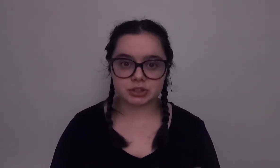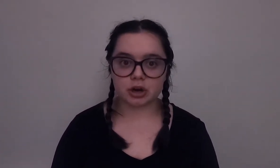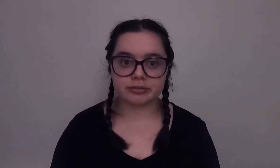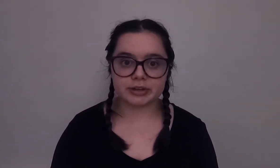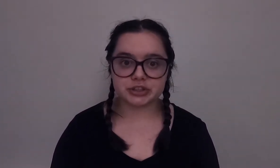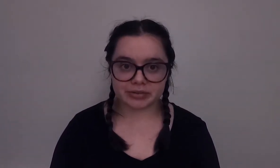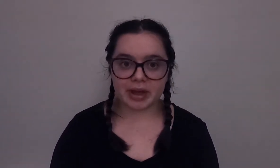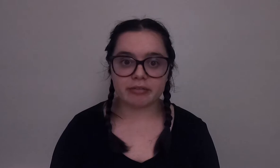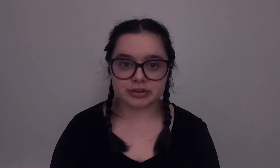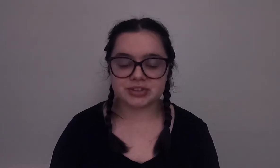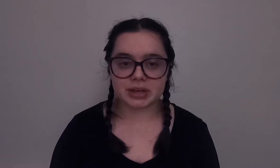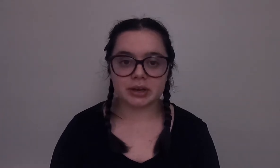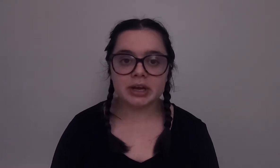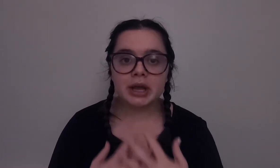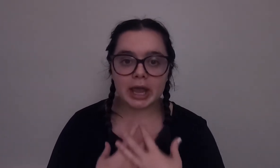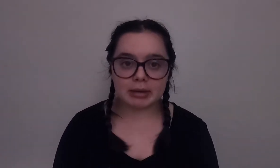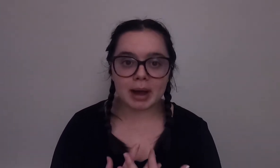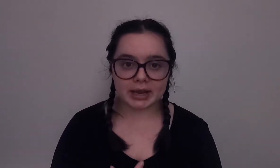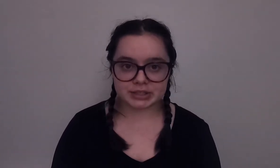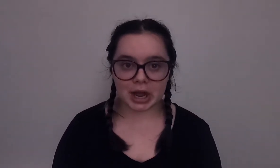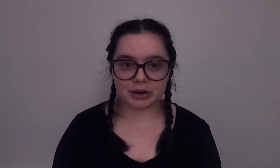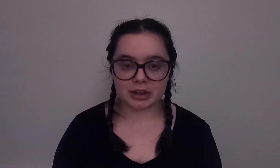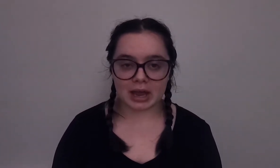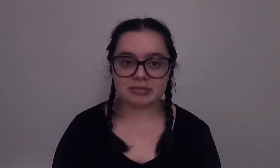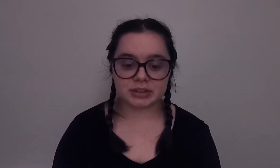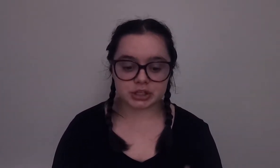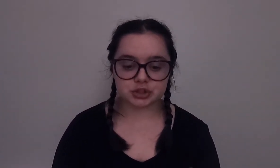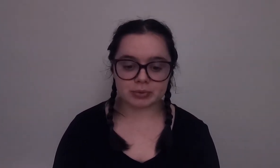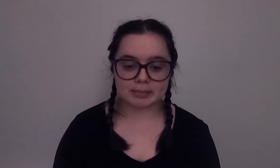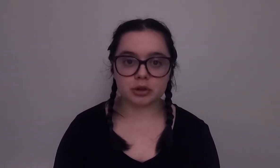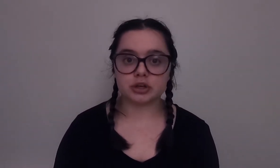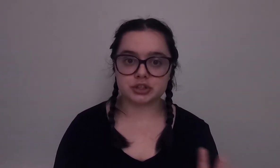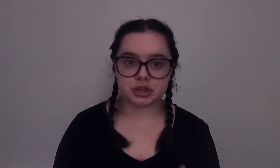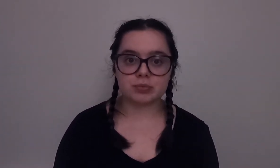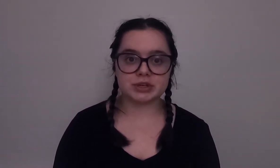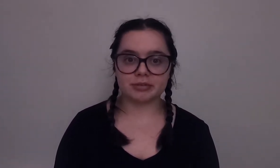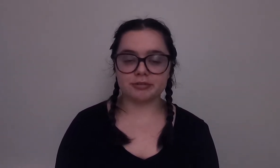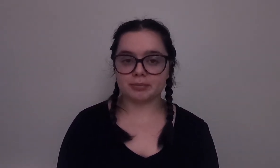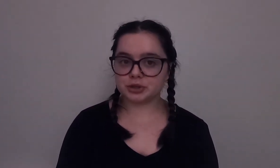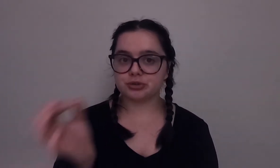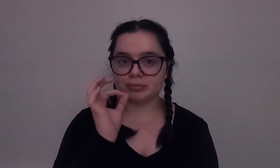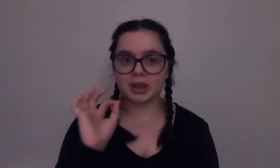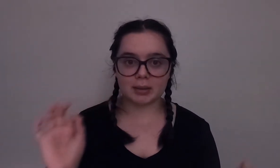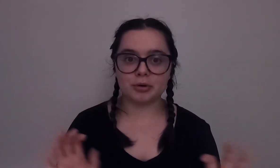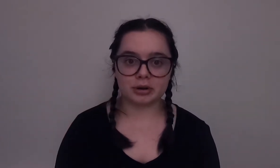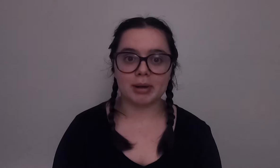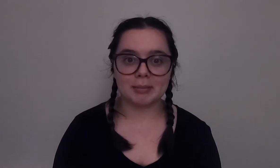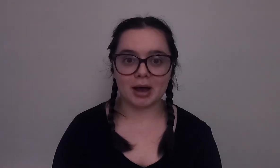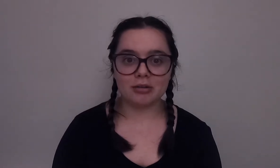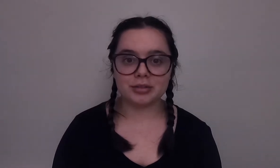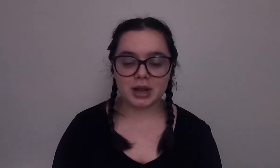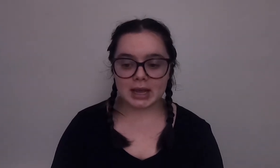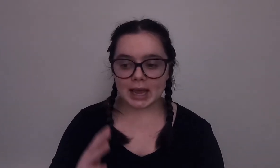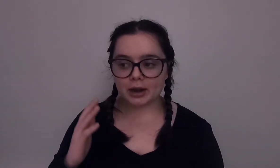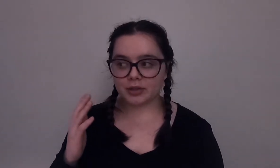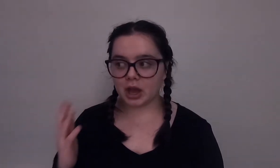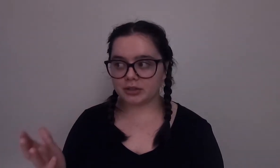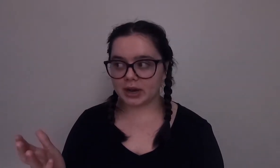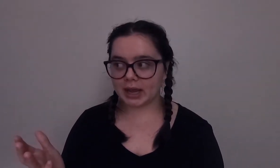starfish I've ever seen in my entire life these shrimp look so different from the shrimp that I put in my mouth and on the other hand